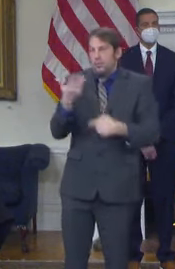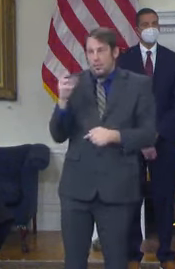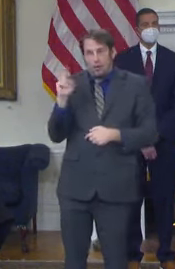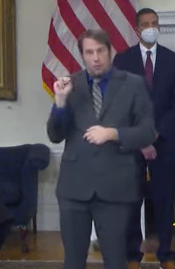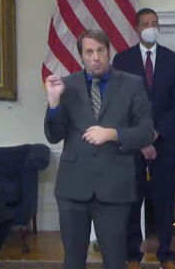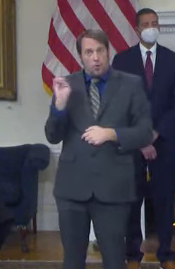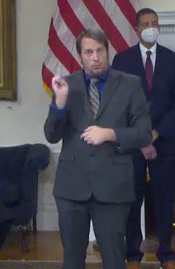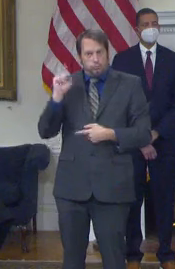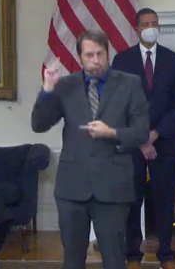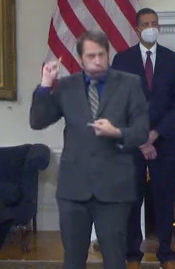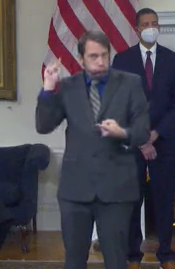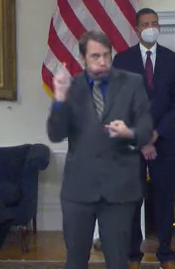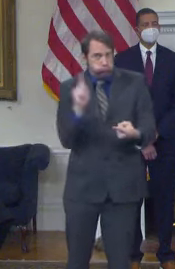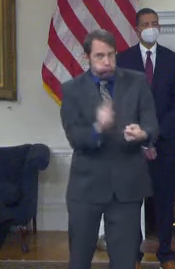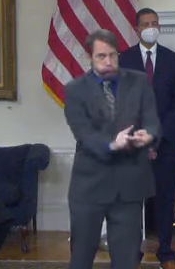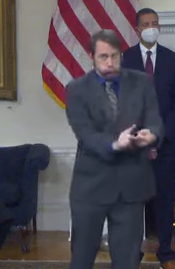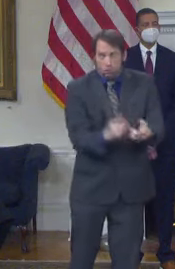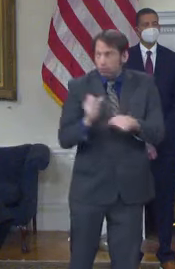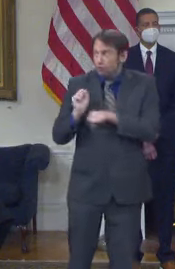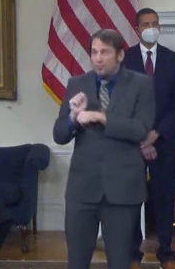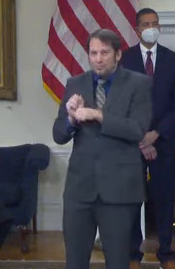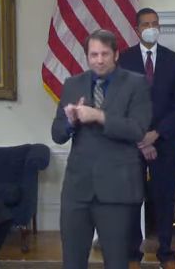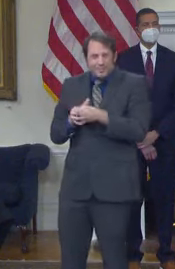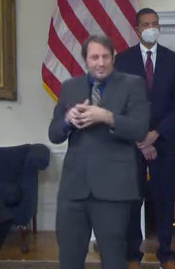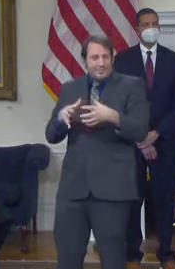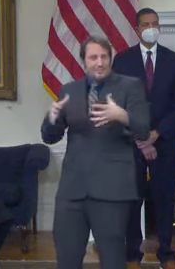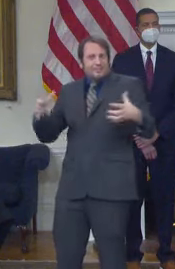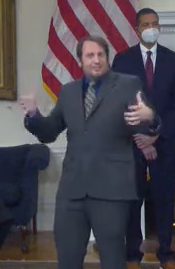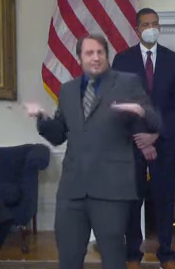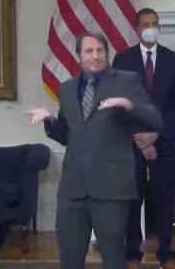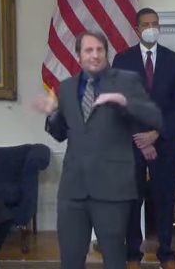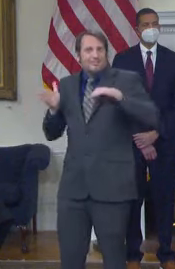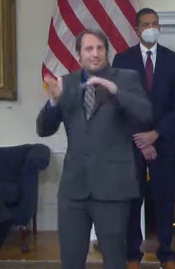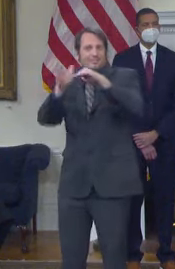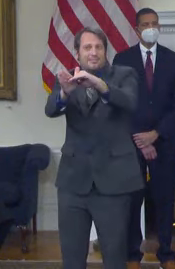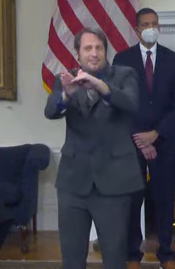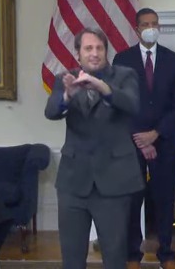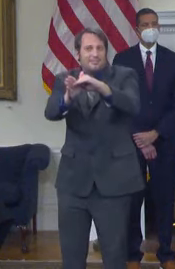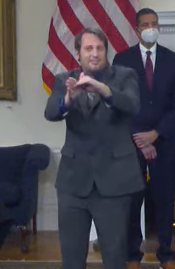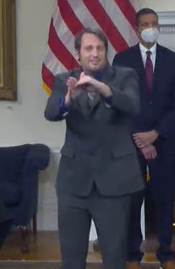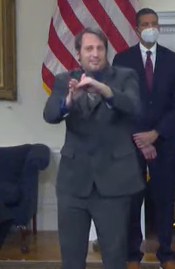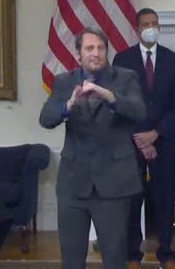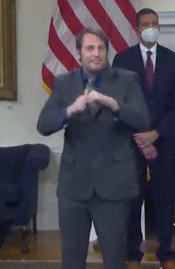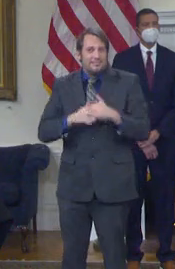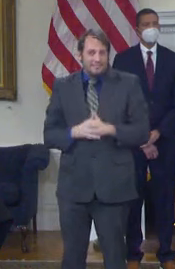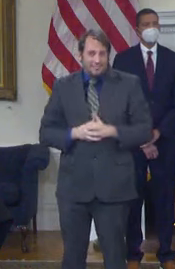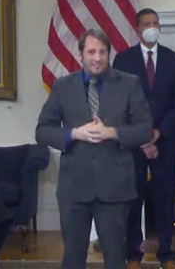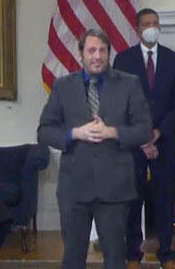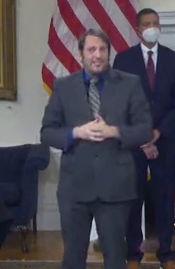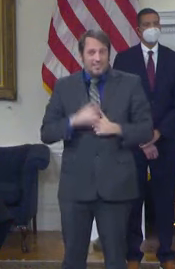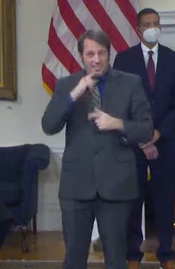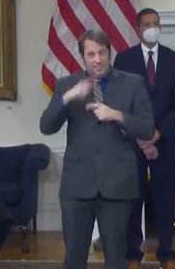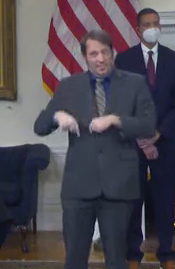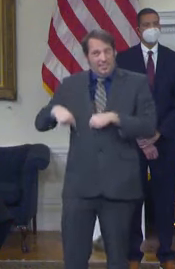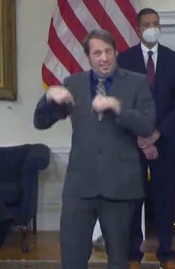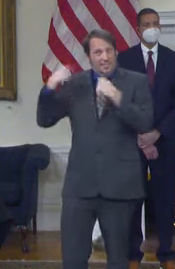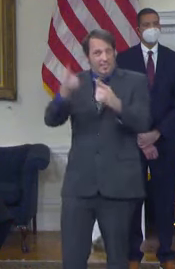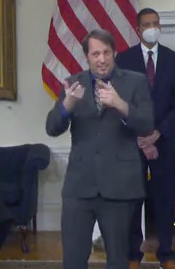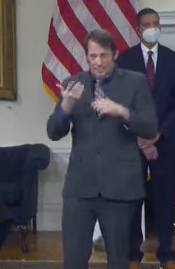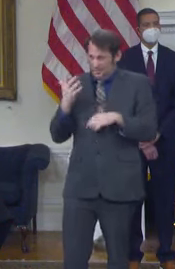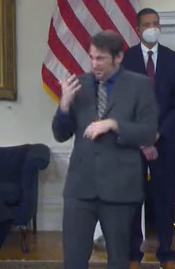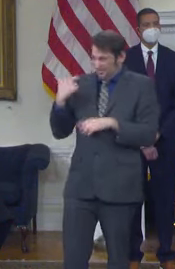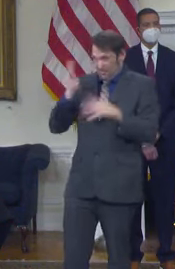We went from being 50th in America to adding more manufacturing jobs over the last five years than 39 other states.